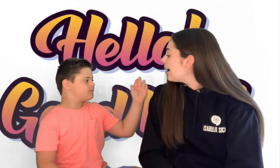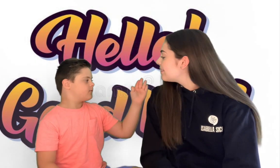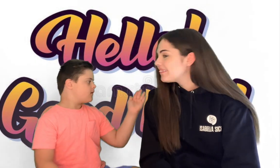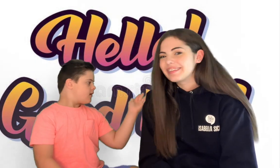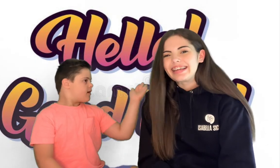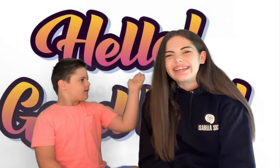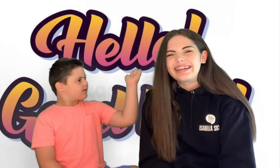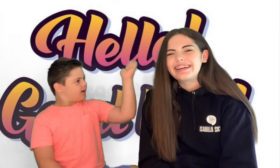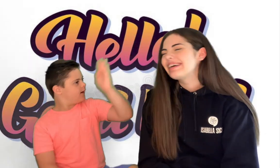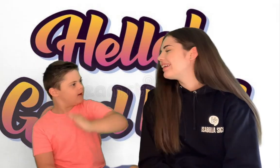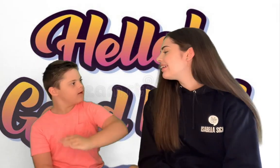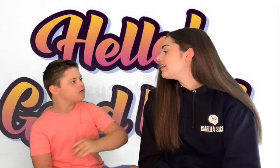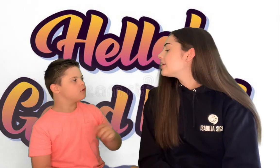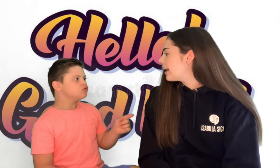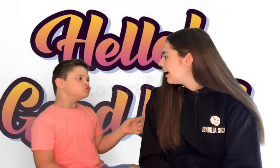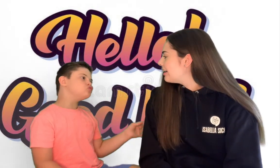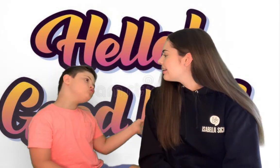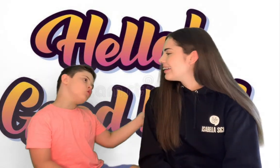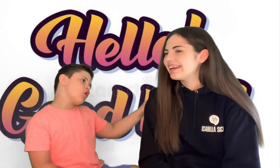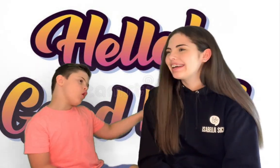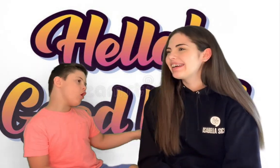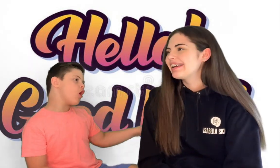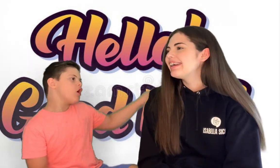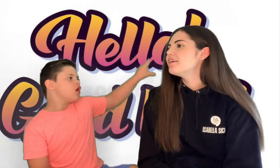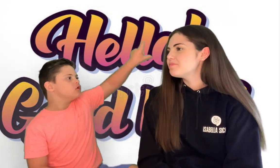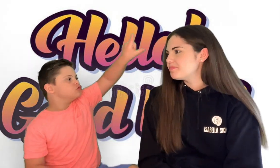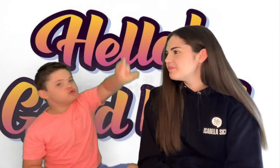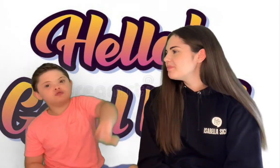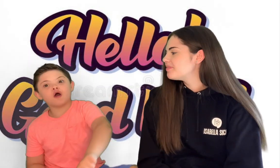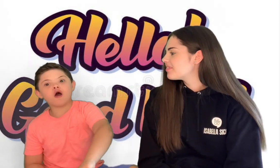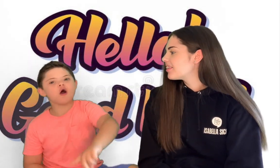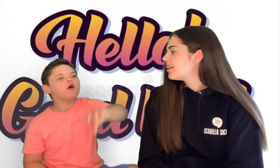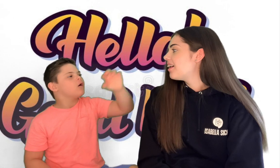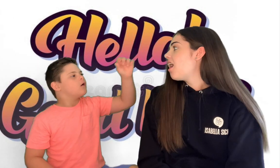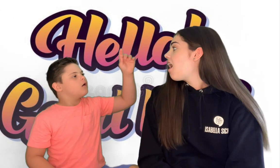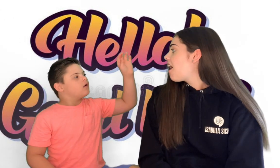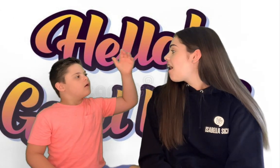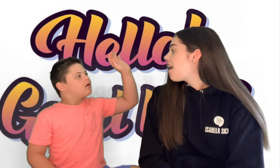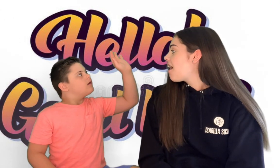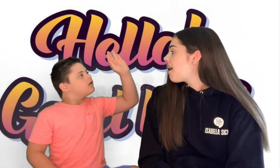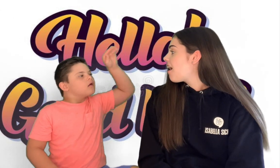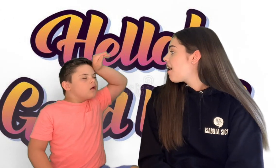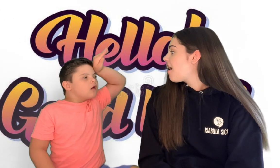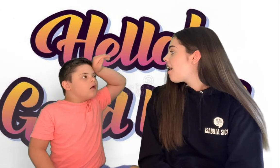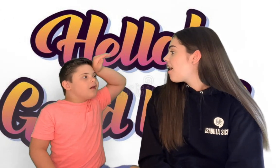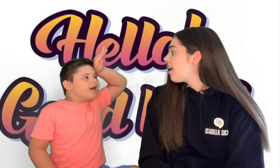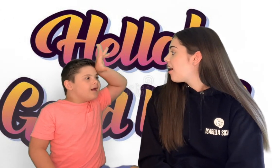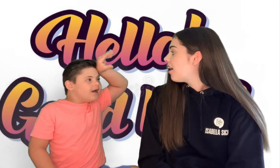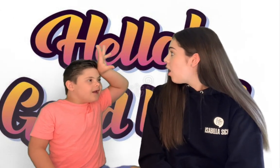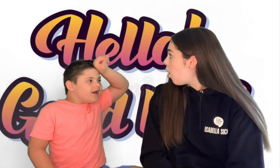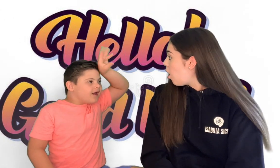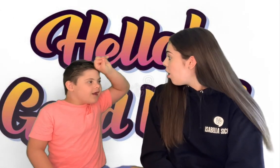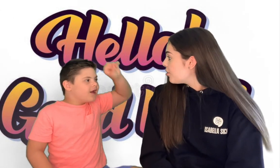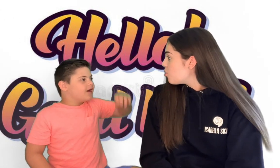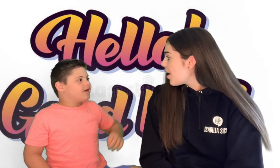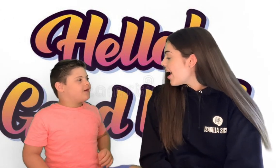yeah no way